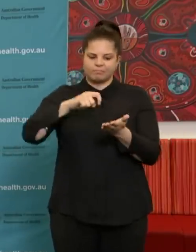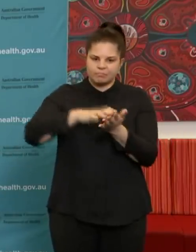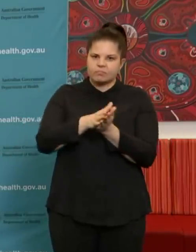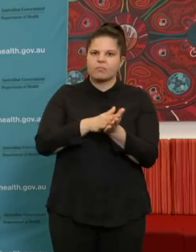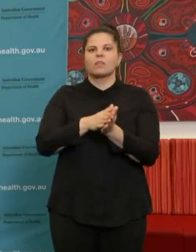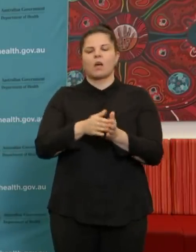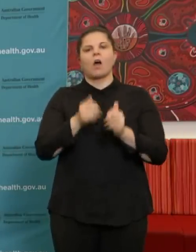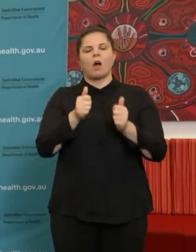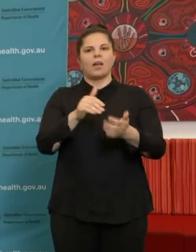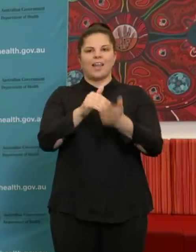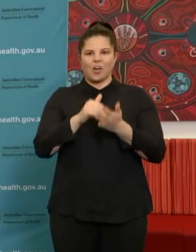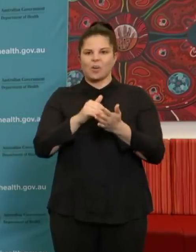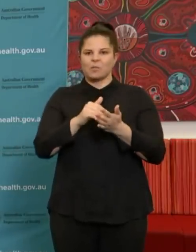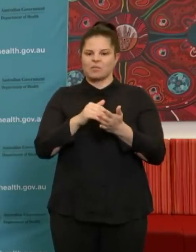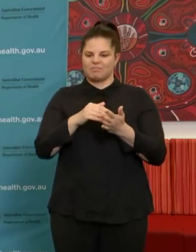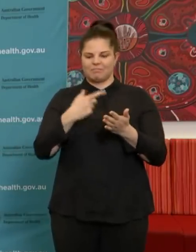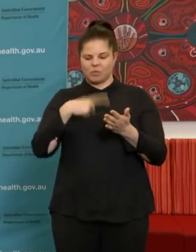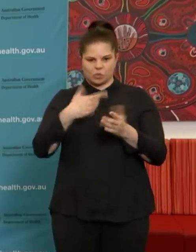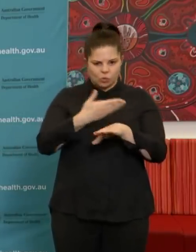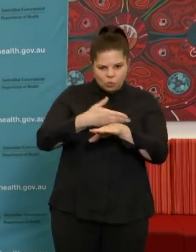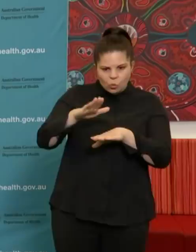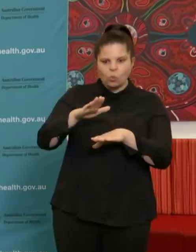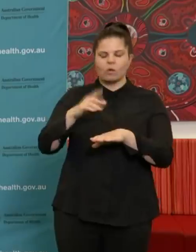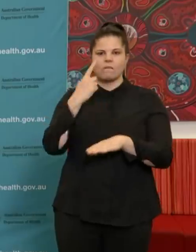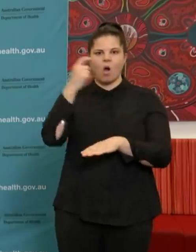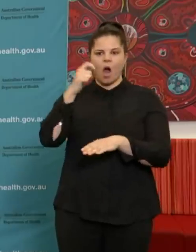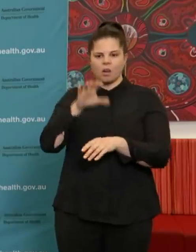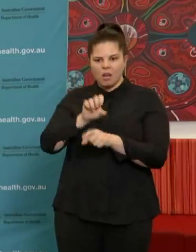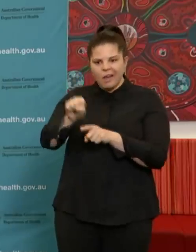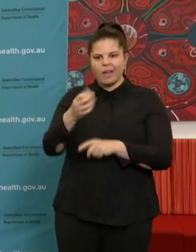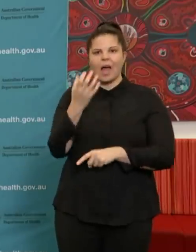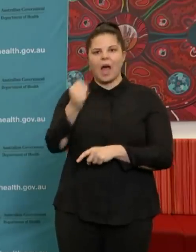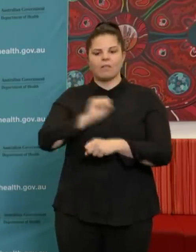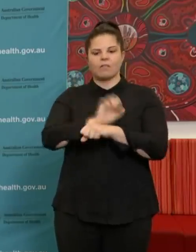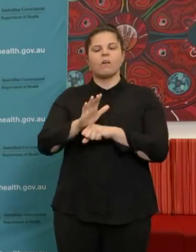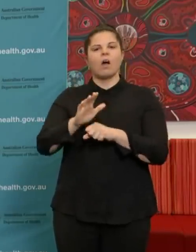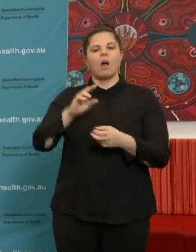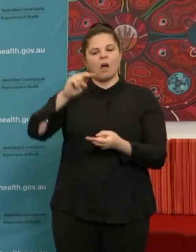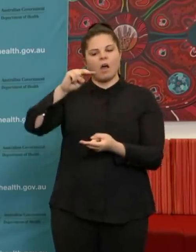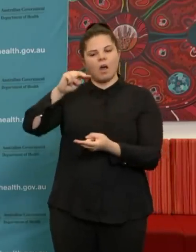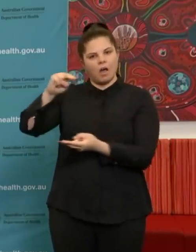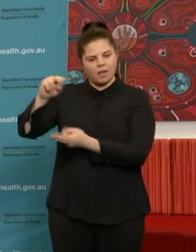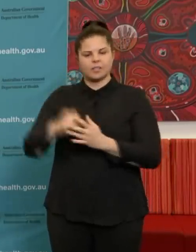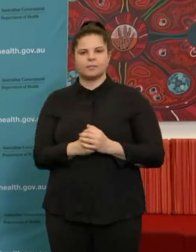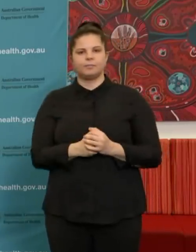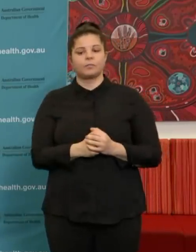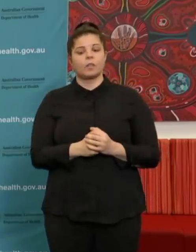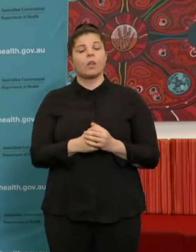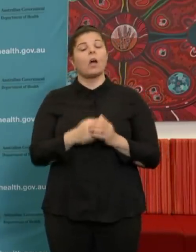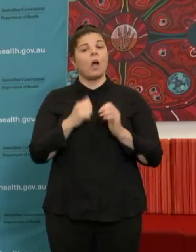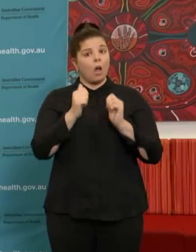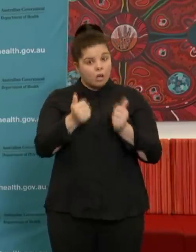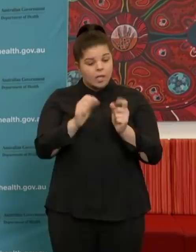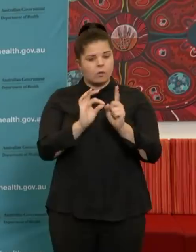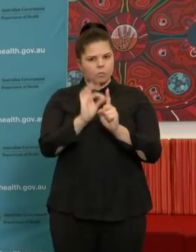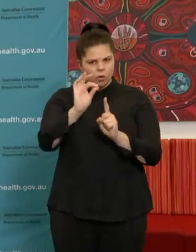few weeks. But I want to talk about that data. That's still, even though that is an improvement in terms of the numbers of